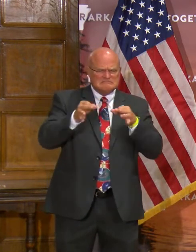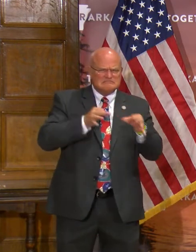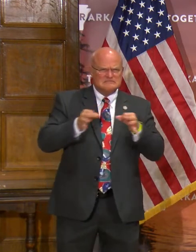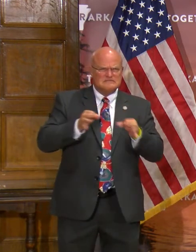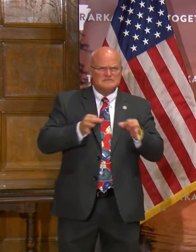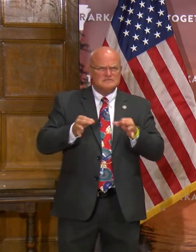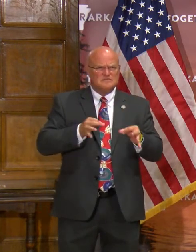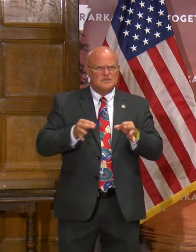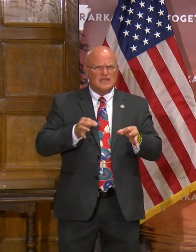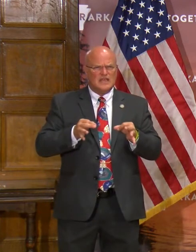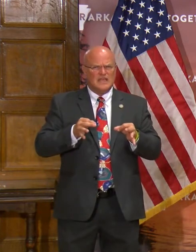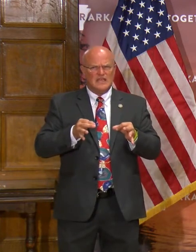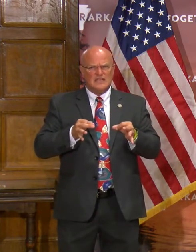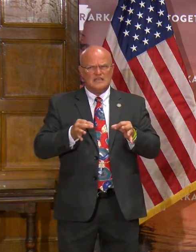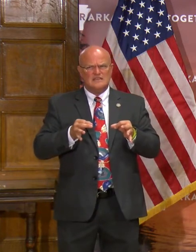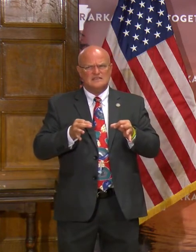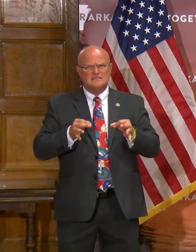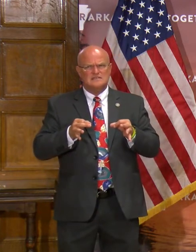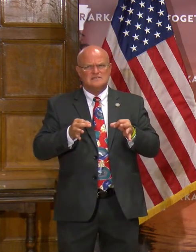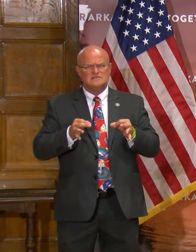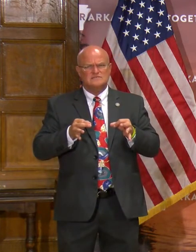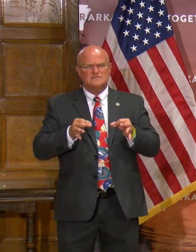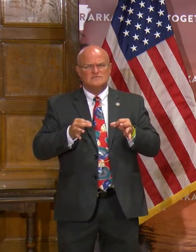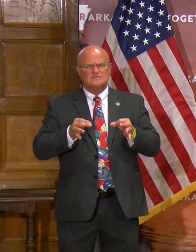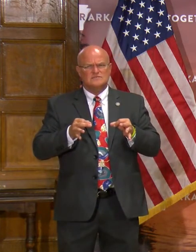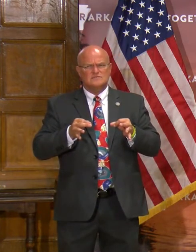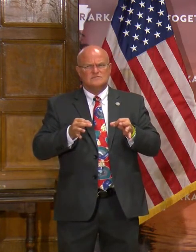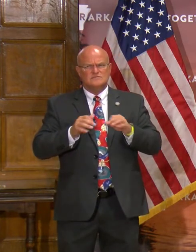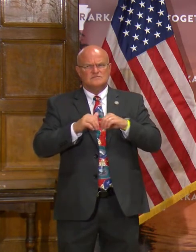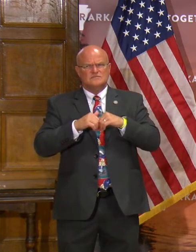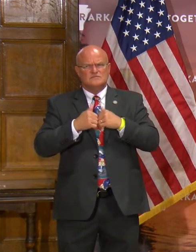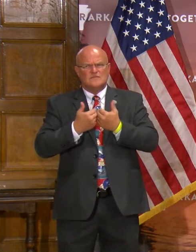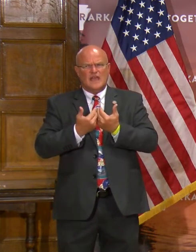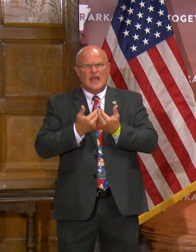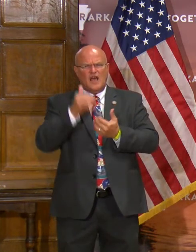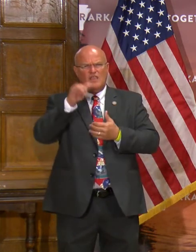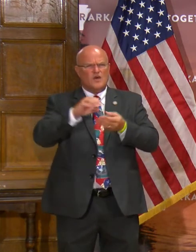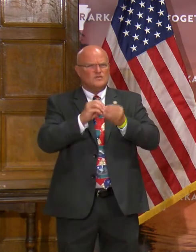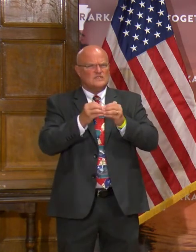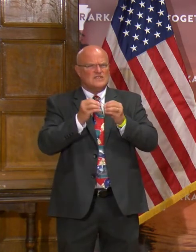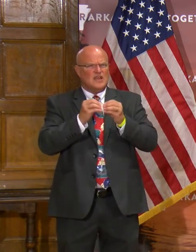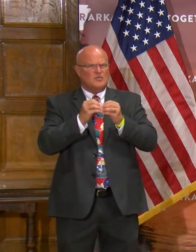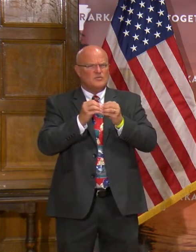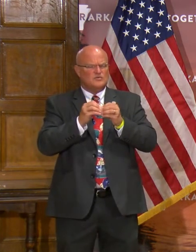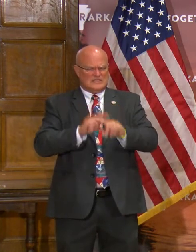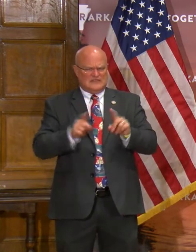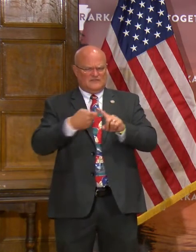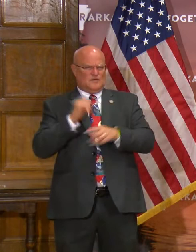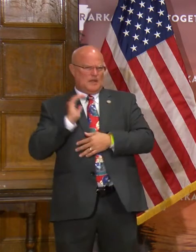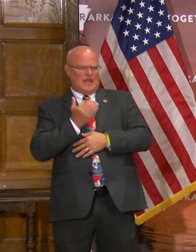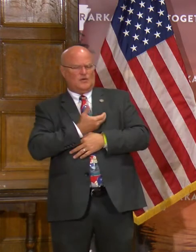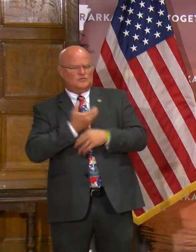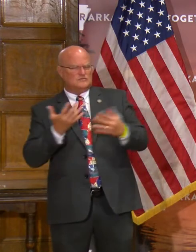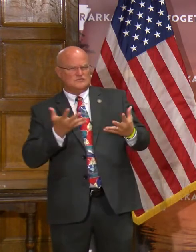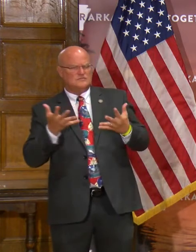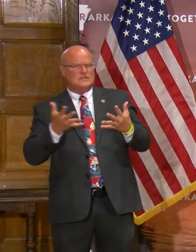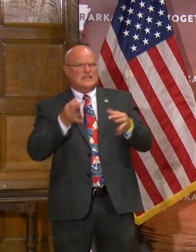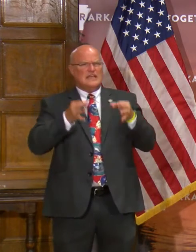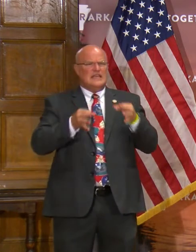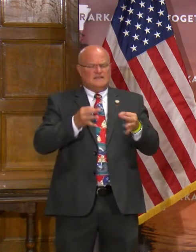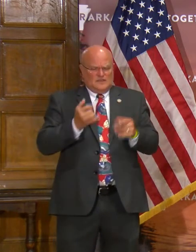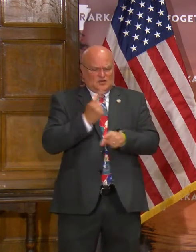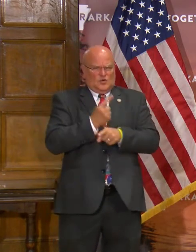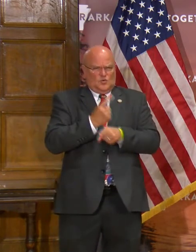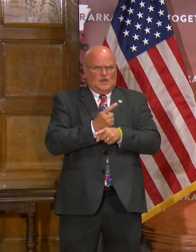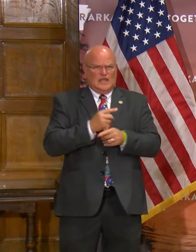how those numbers differ from ours? If they're